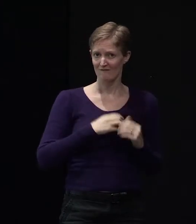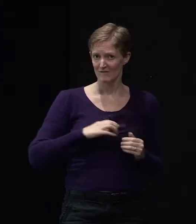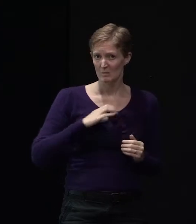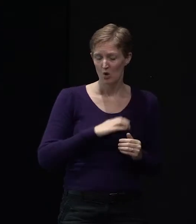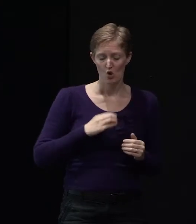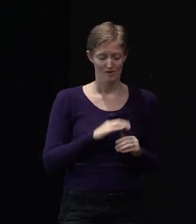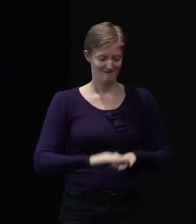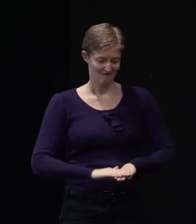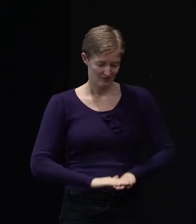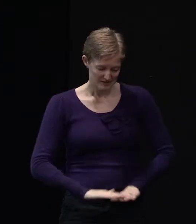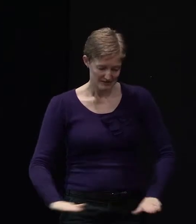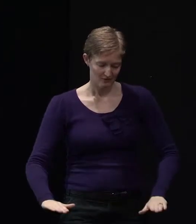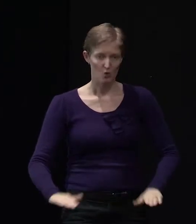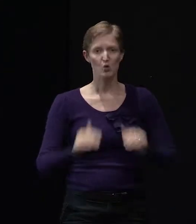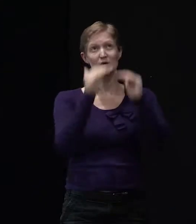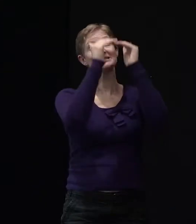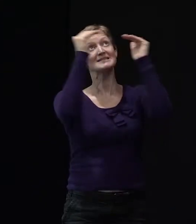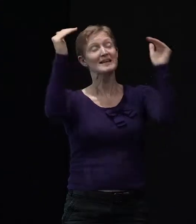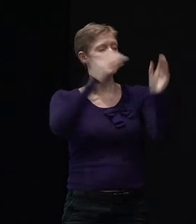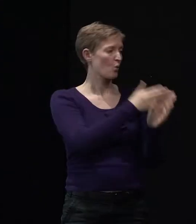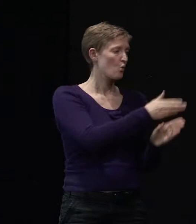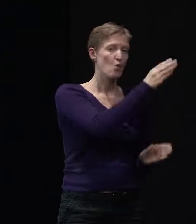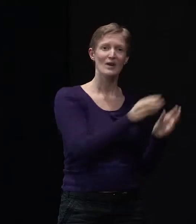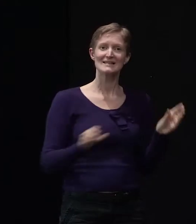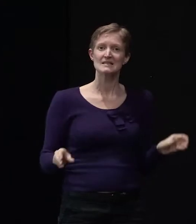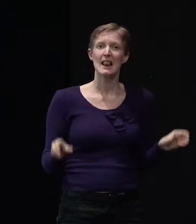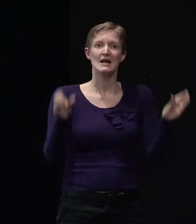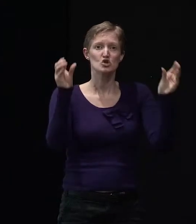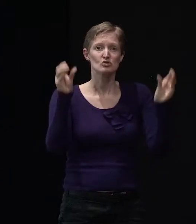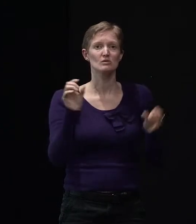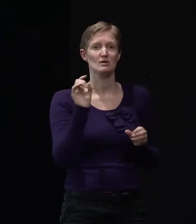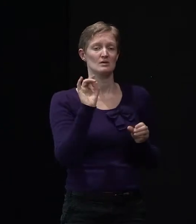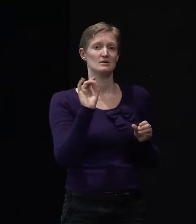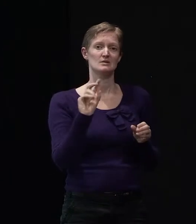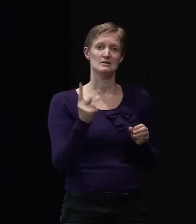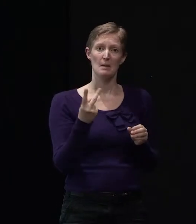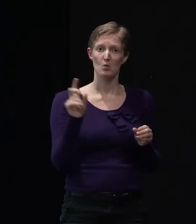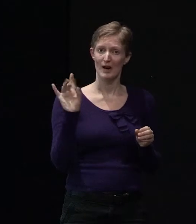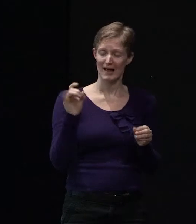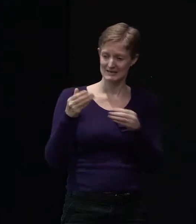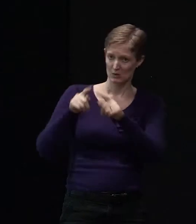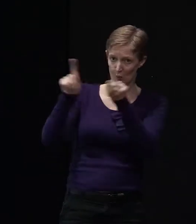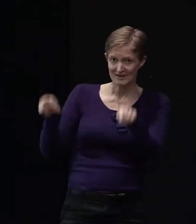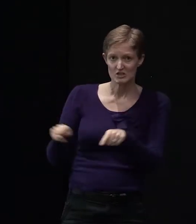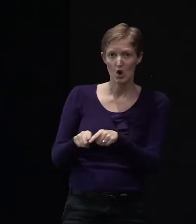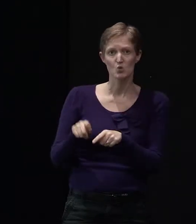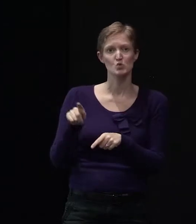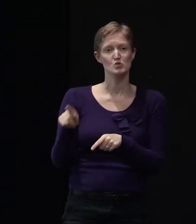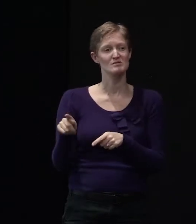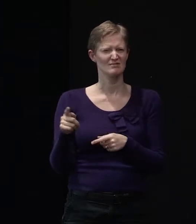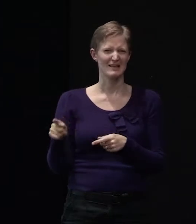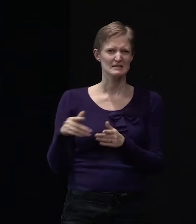insulation, ceiling insulation, windows and double glazing and draft stopping is obviously going to be considerably more expensive.